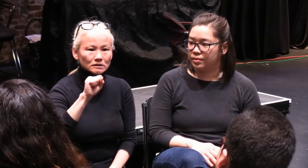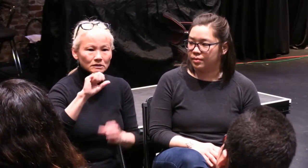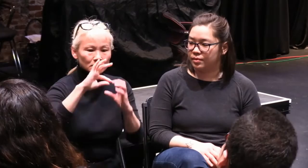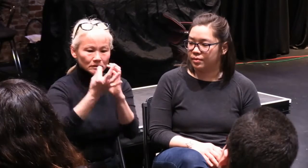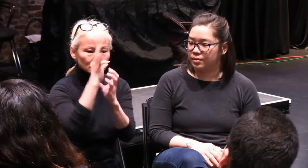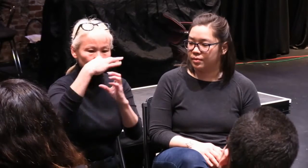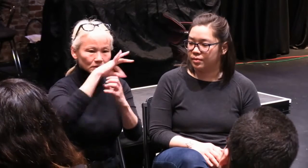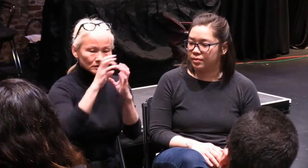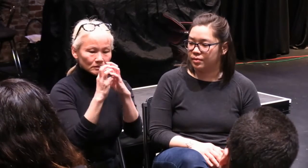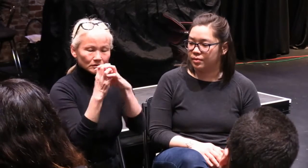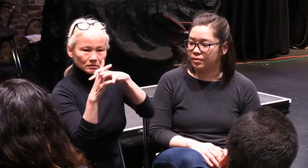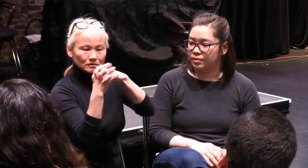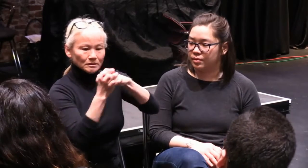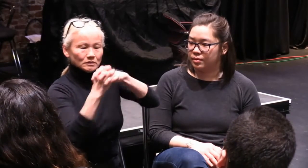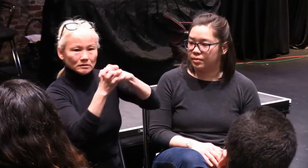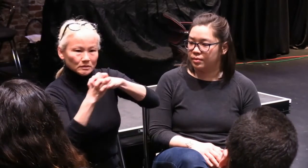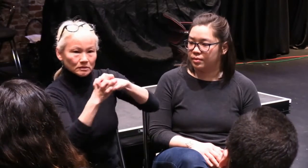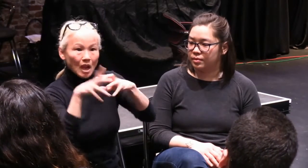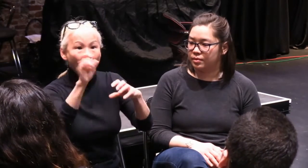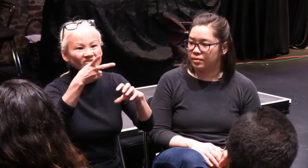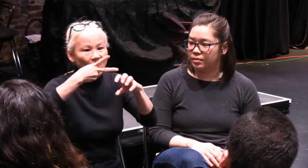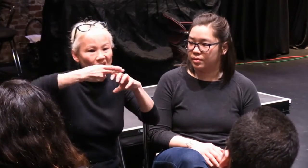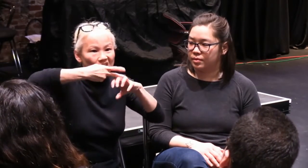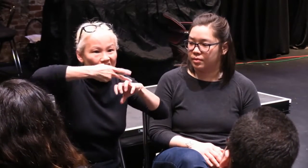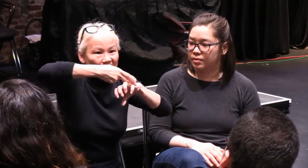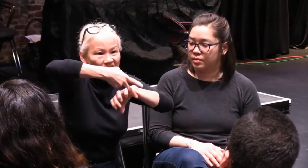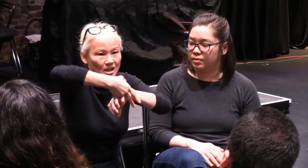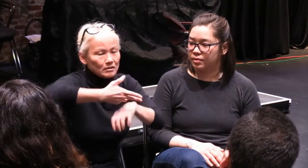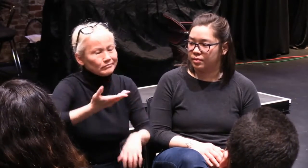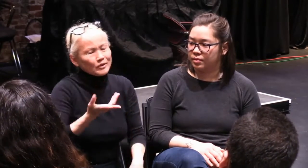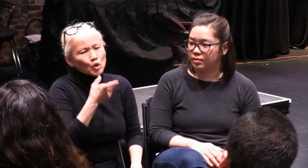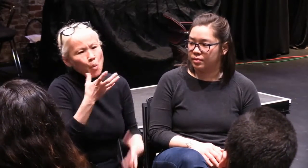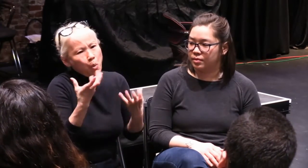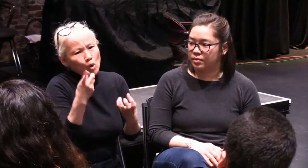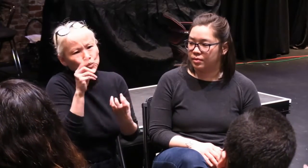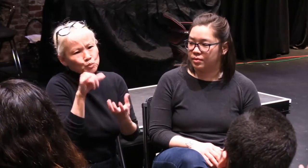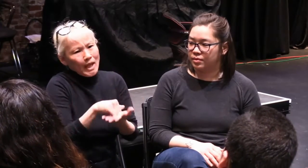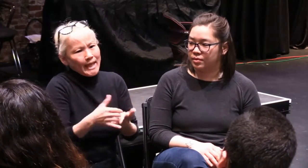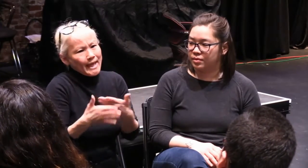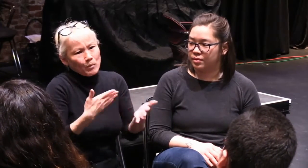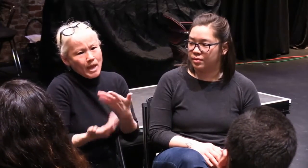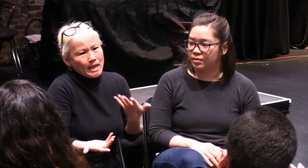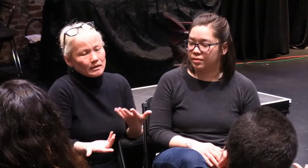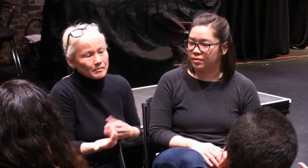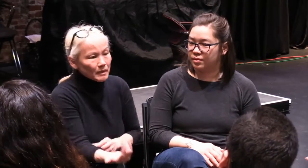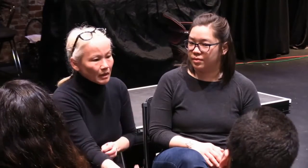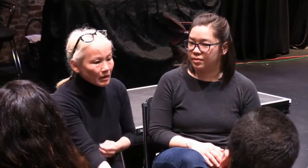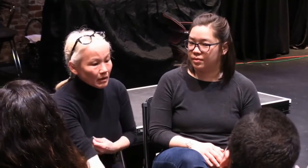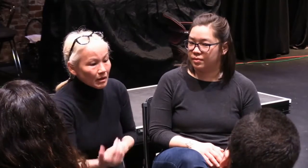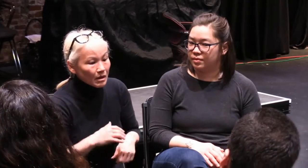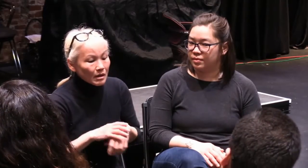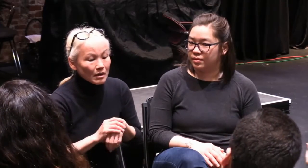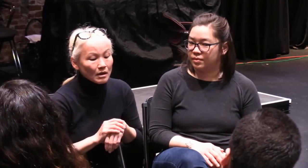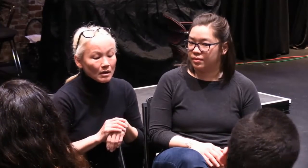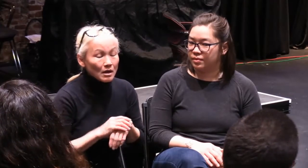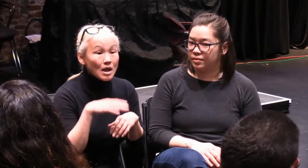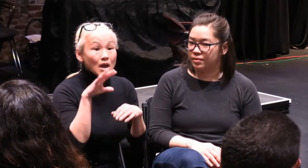It's a Gordian knot of sorts that cannot be suffered, and who would want that anyway? So